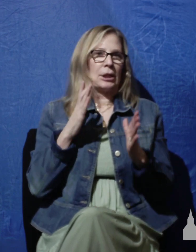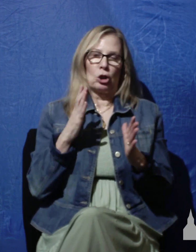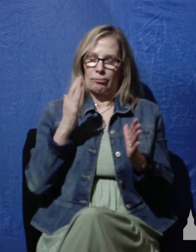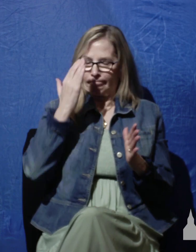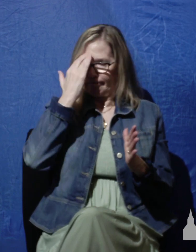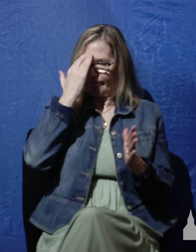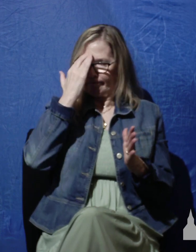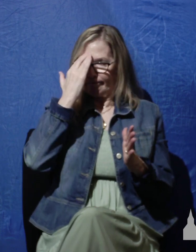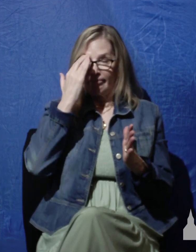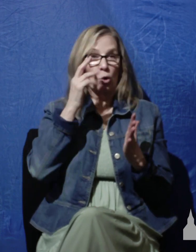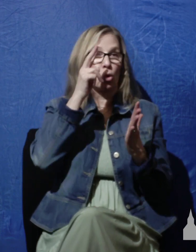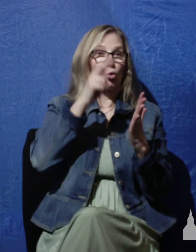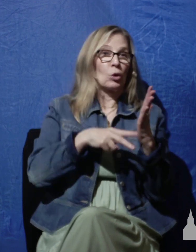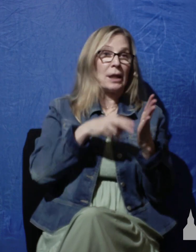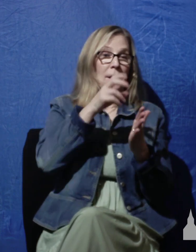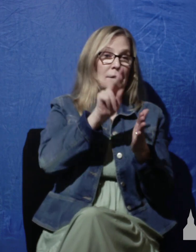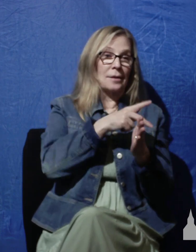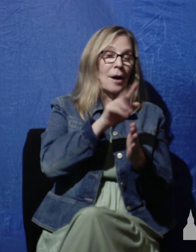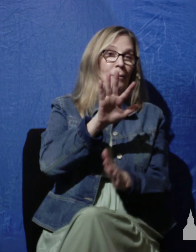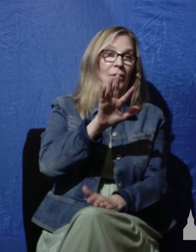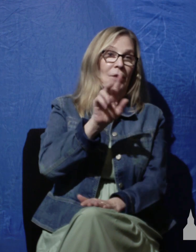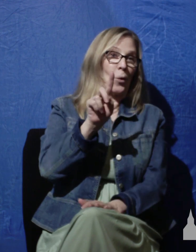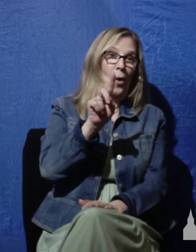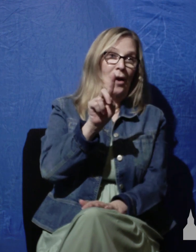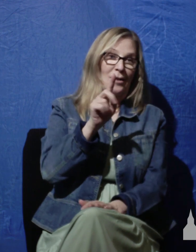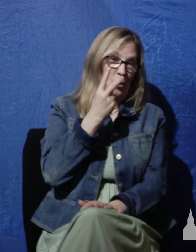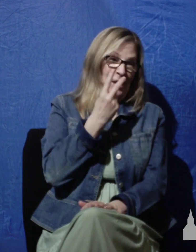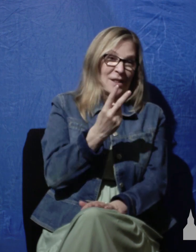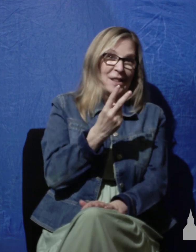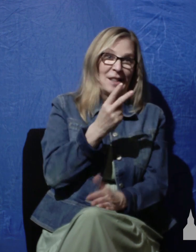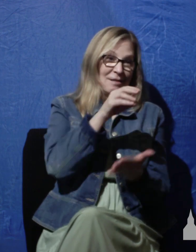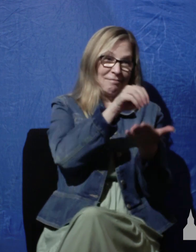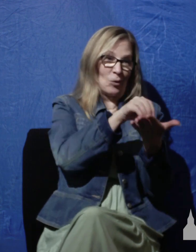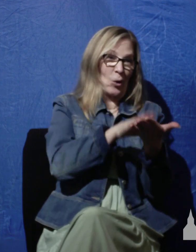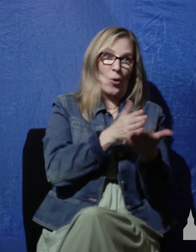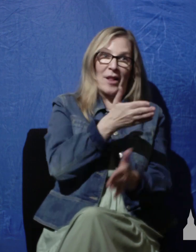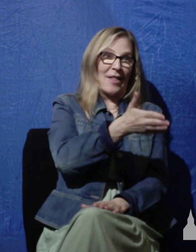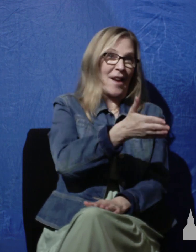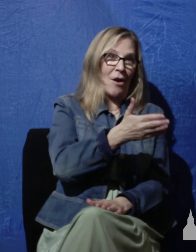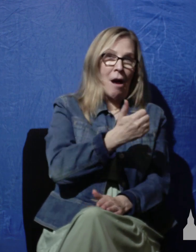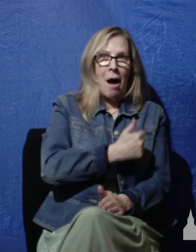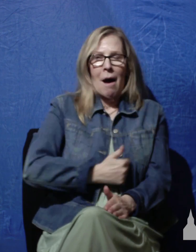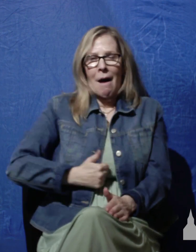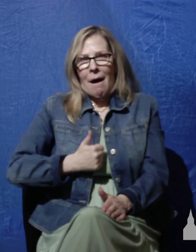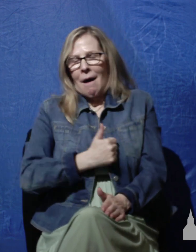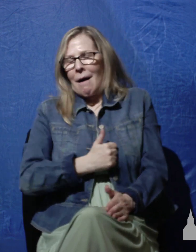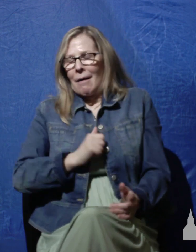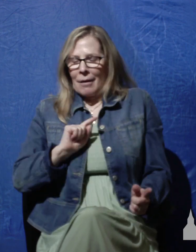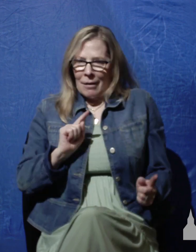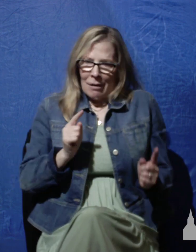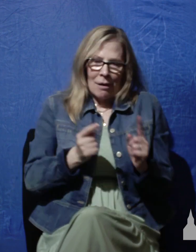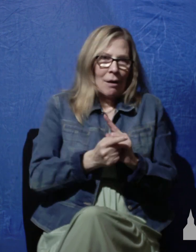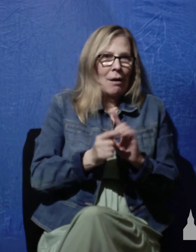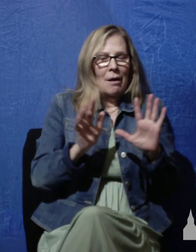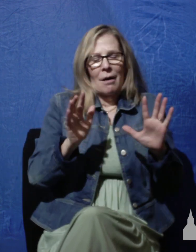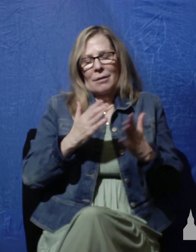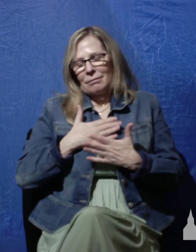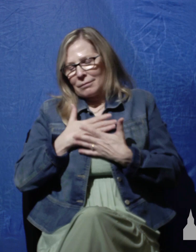have to do is read Psalm 51 to see this, because it's recorded there, his repentant cry, his confession of his sin of